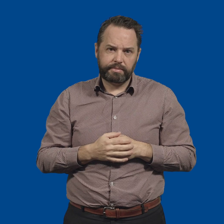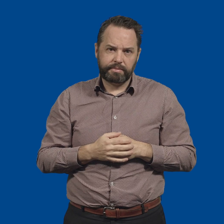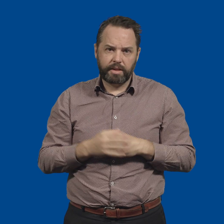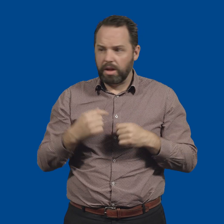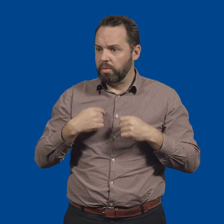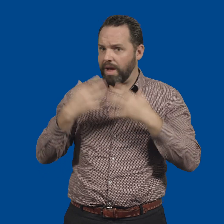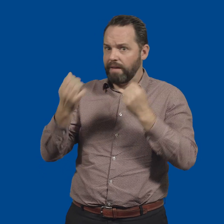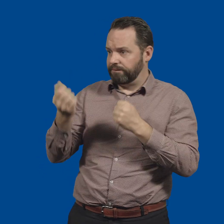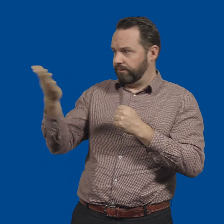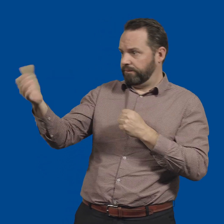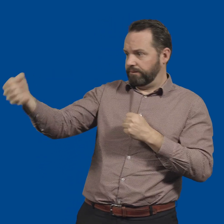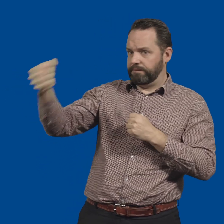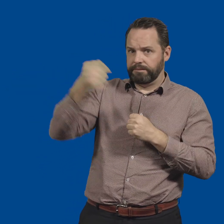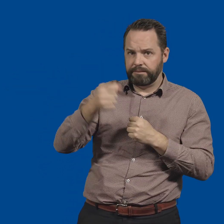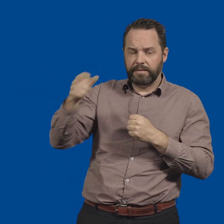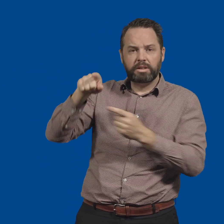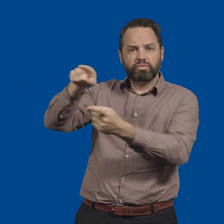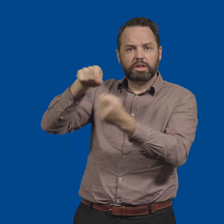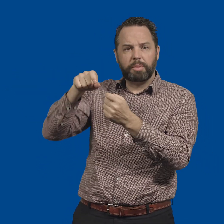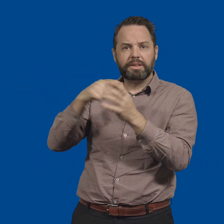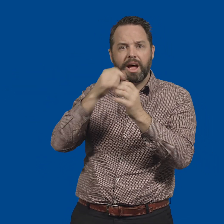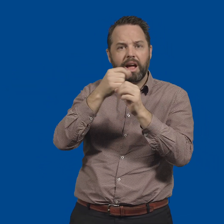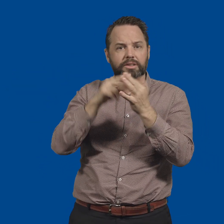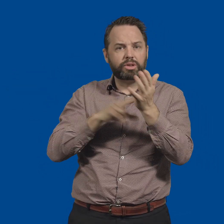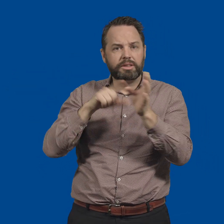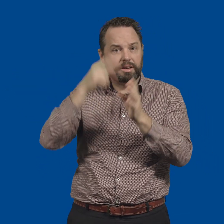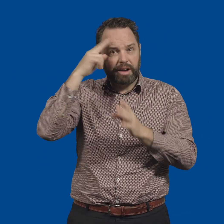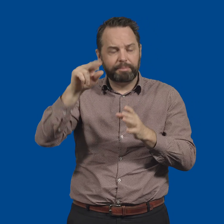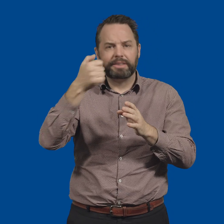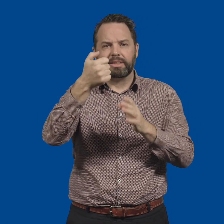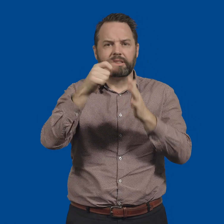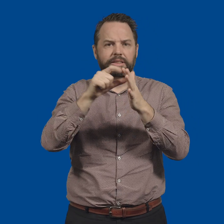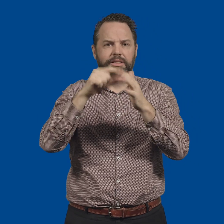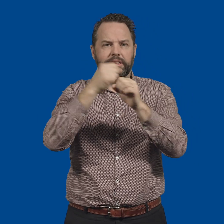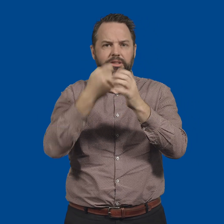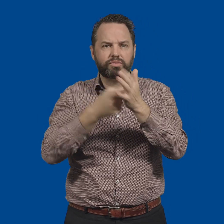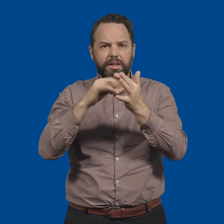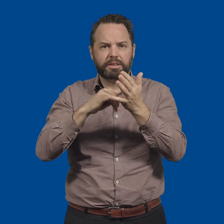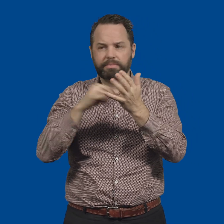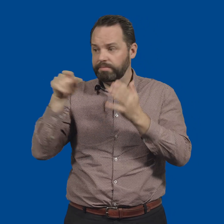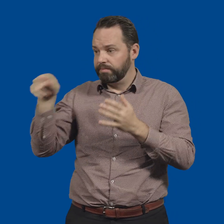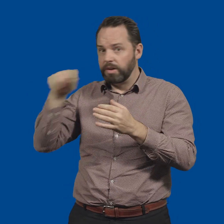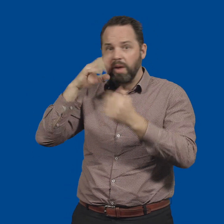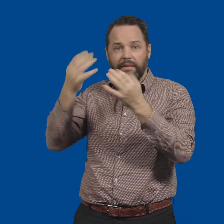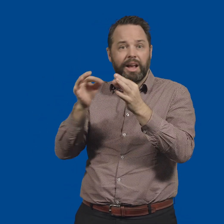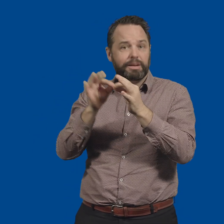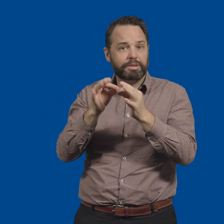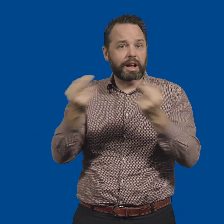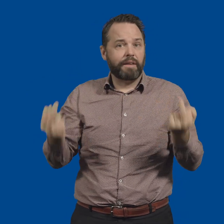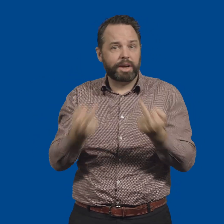We're working with a recruitment agency called Six Degrees to fill the CEO position. Interpreters will be made